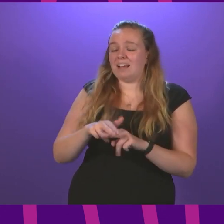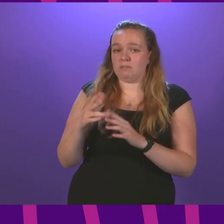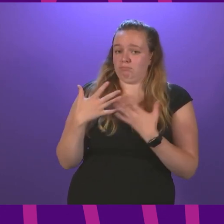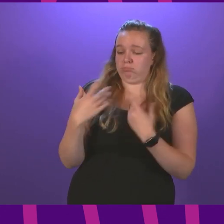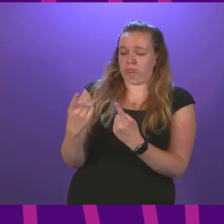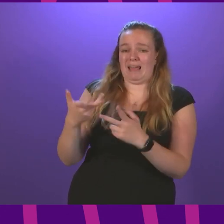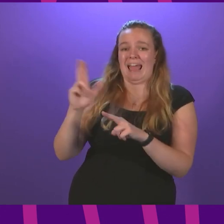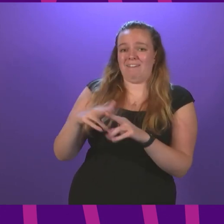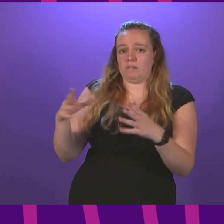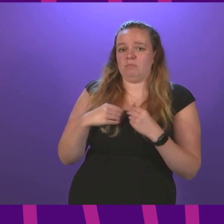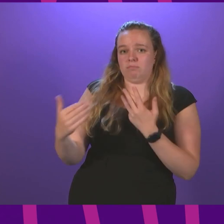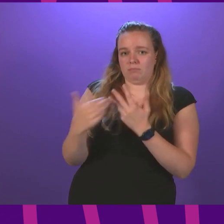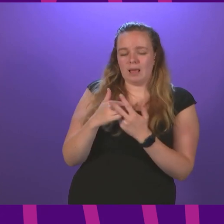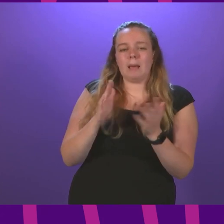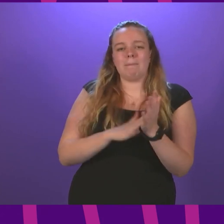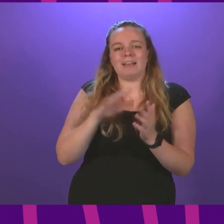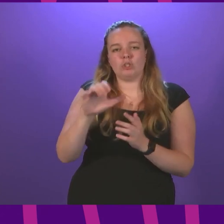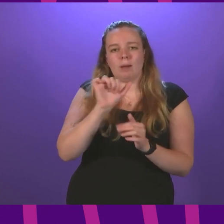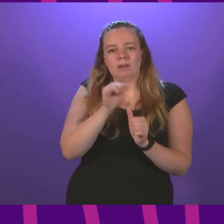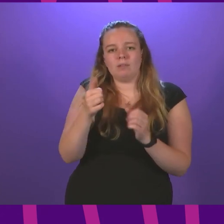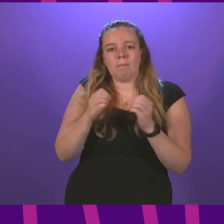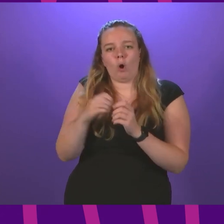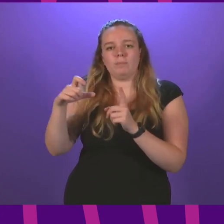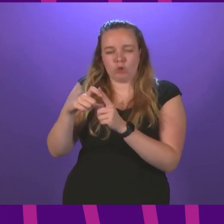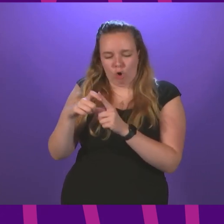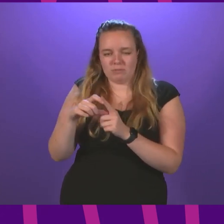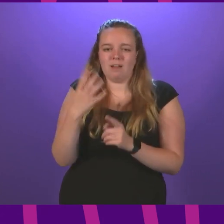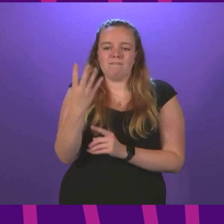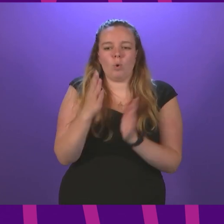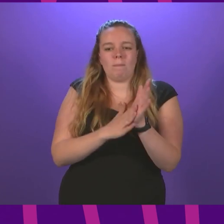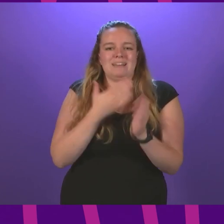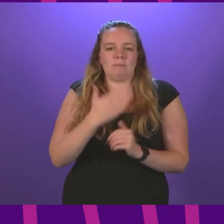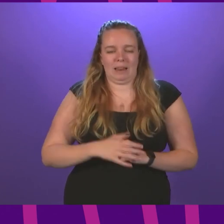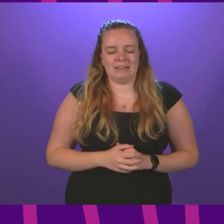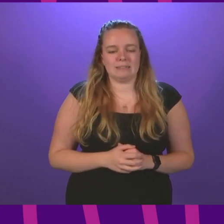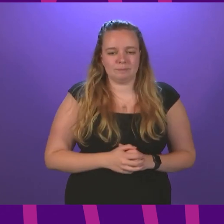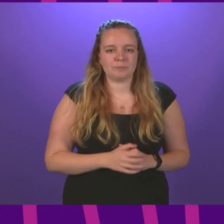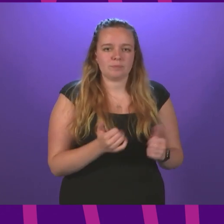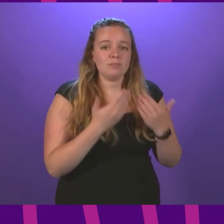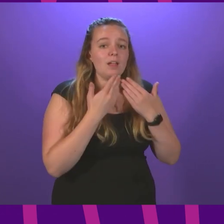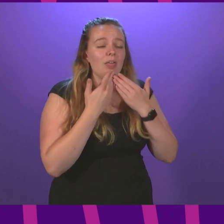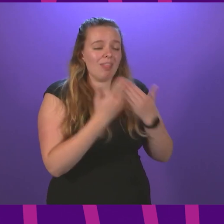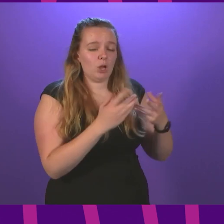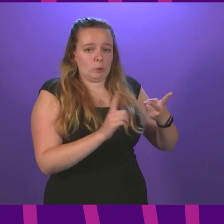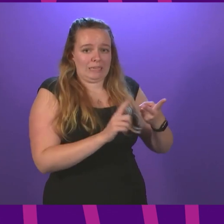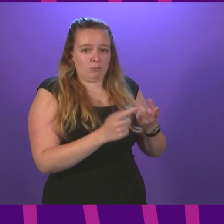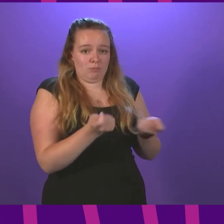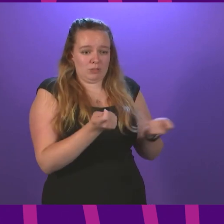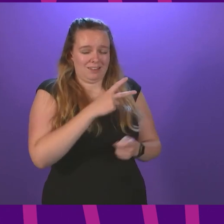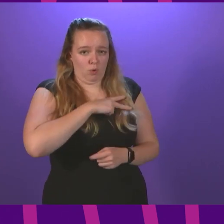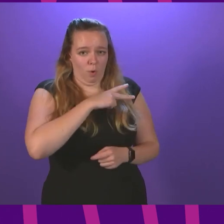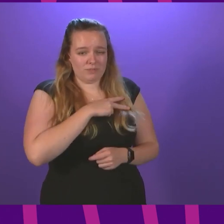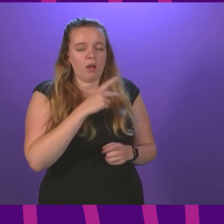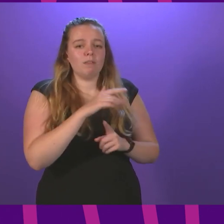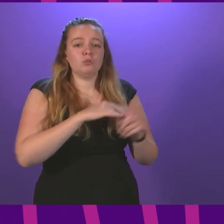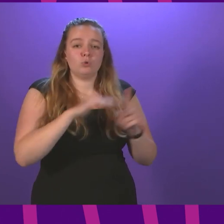intervention. Maggie Chapman will be followed by Bob Doris. Ms Chapman, four minutes please. Thank you, Deputy Presiding Officer. The social